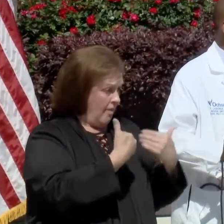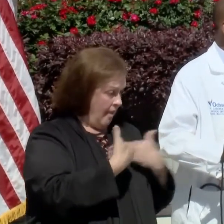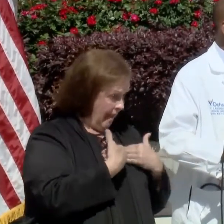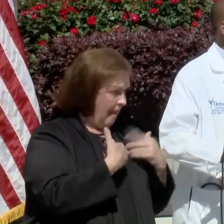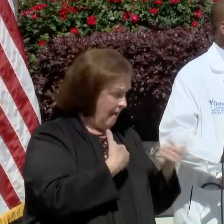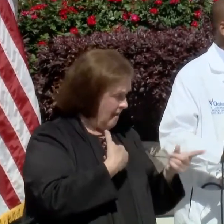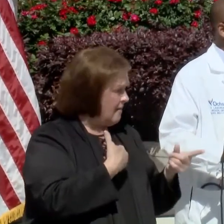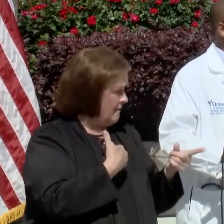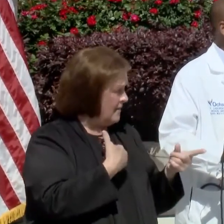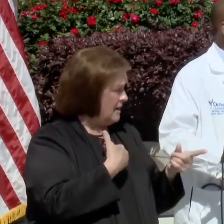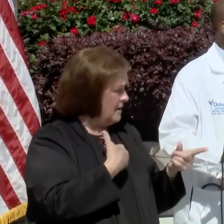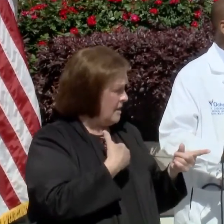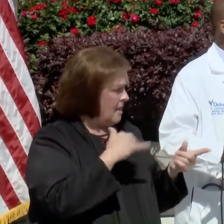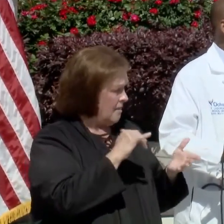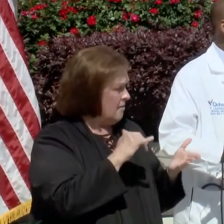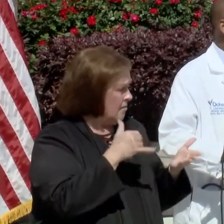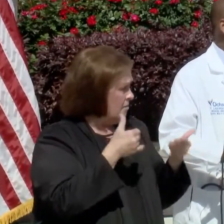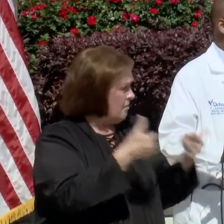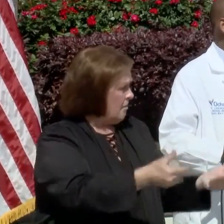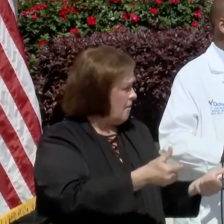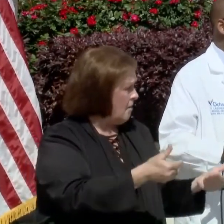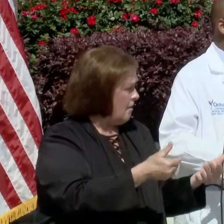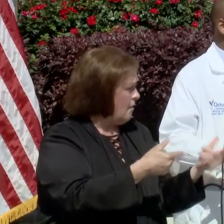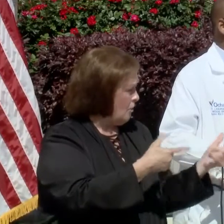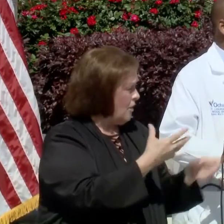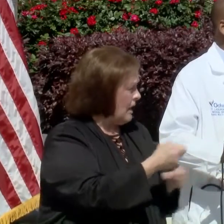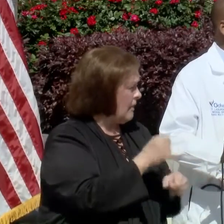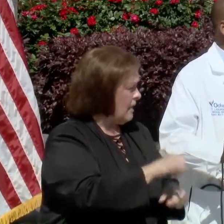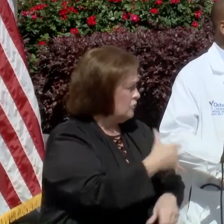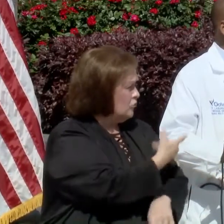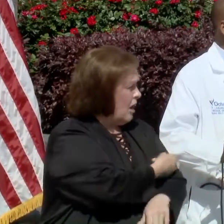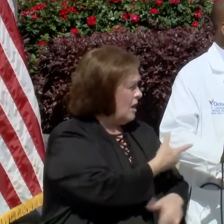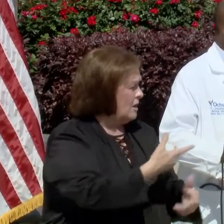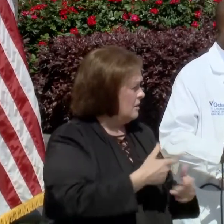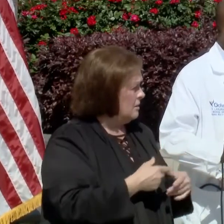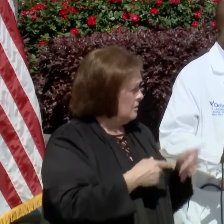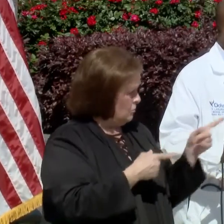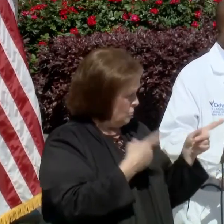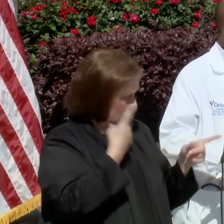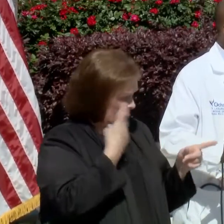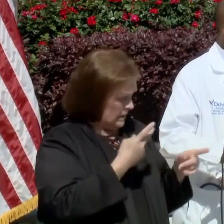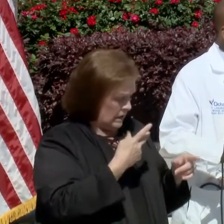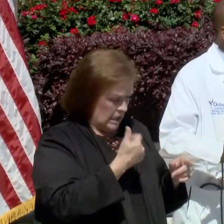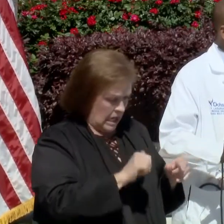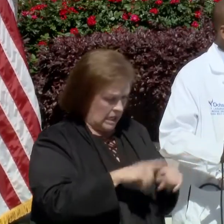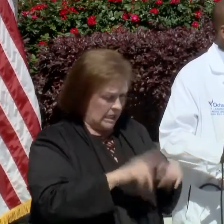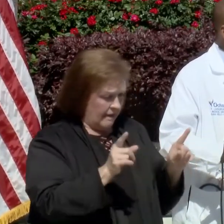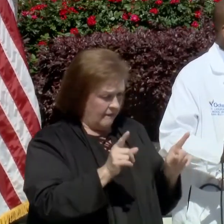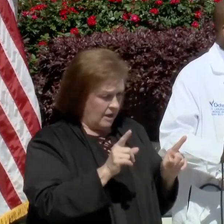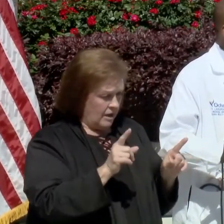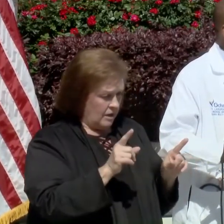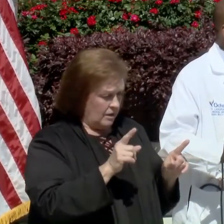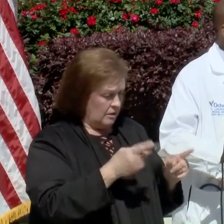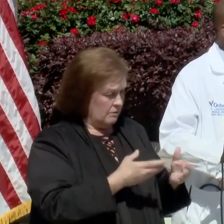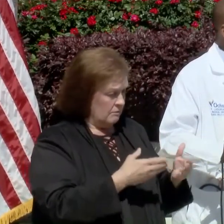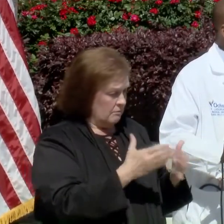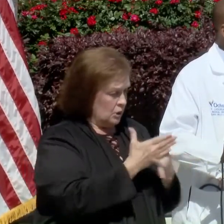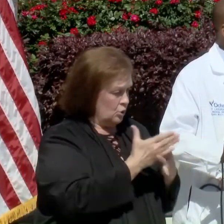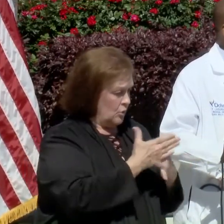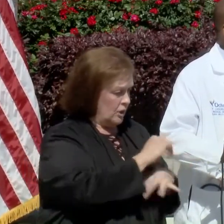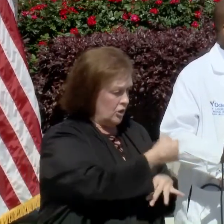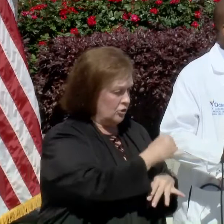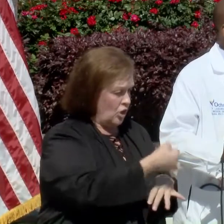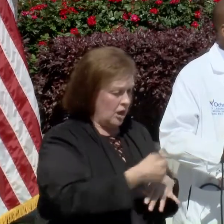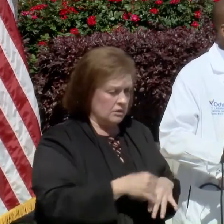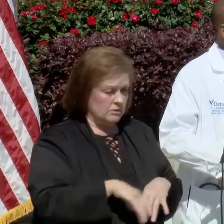available, that's the one that we strongly advocate that you actually take. Do you see any difference when we offer the Johnson and Johnson